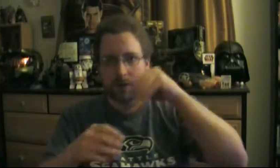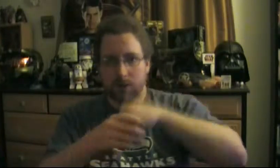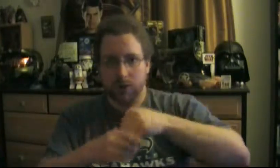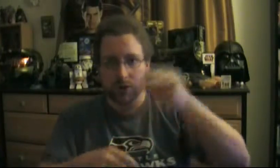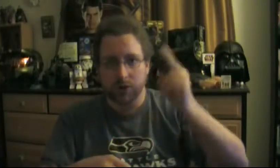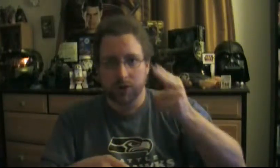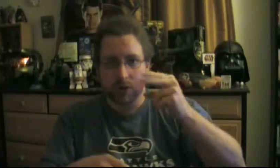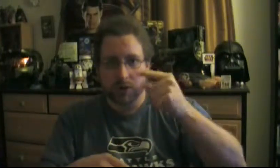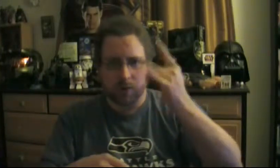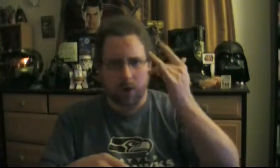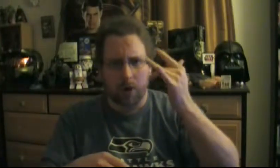Okay.